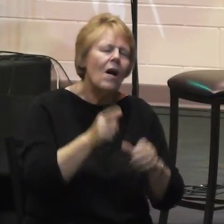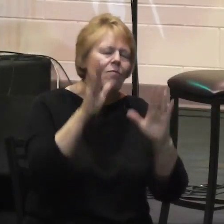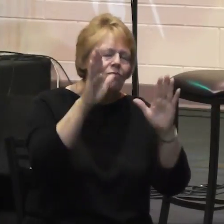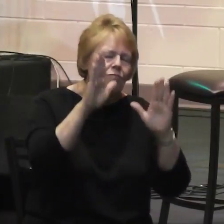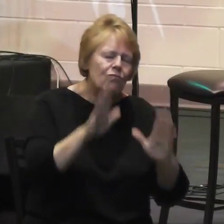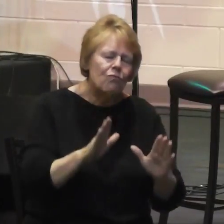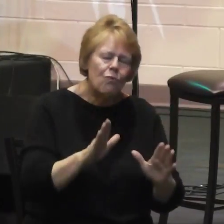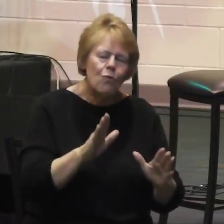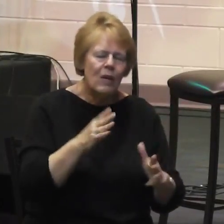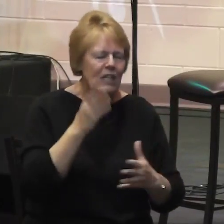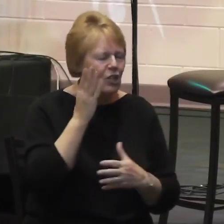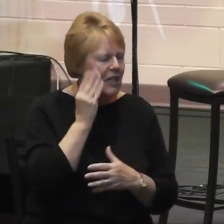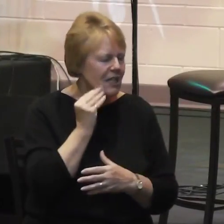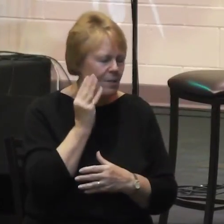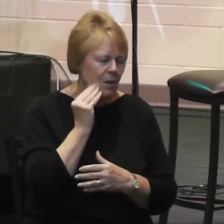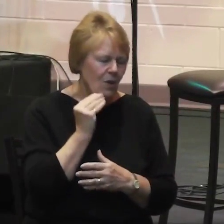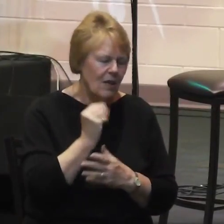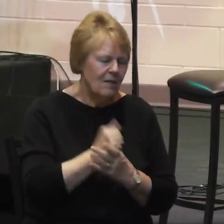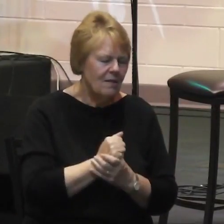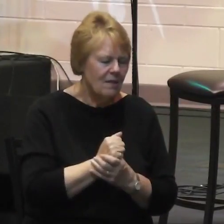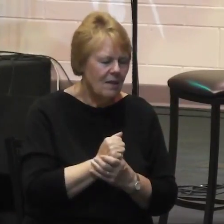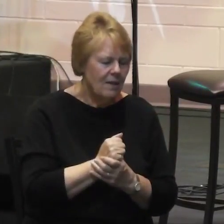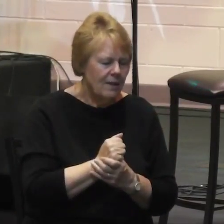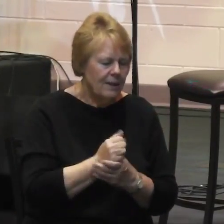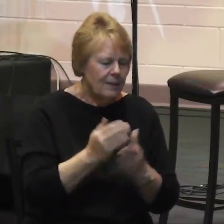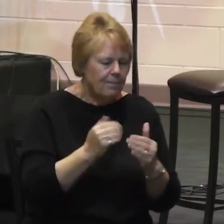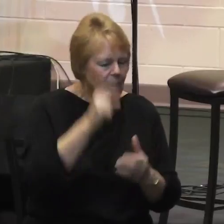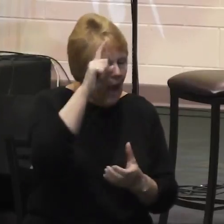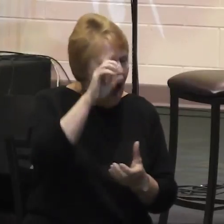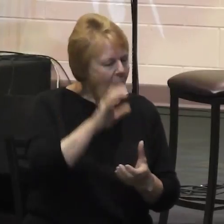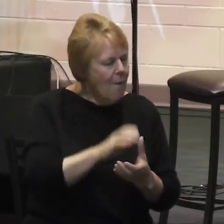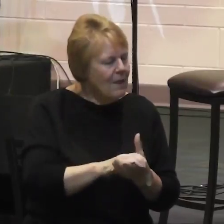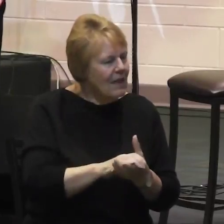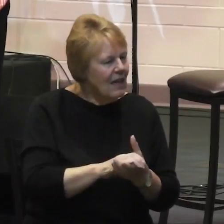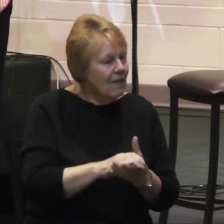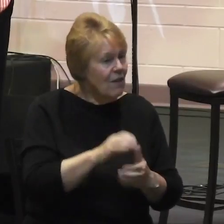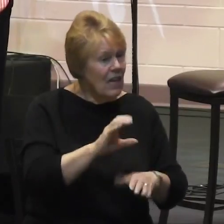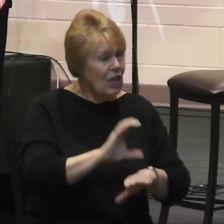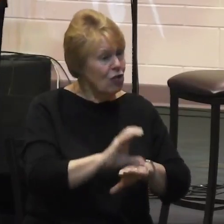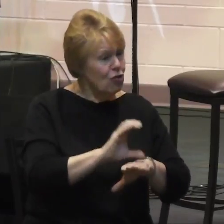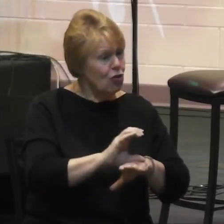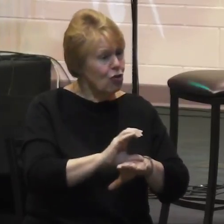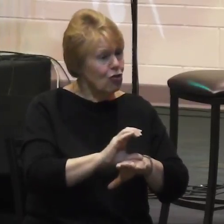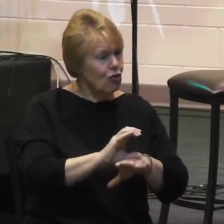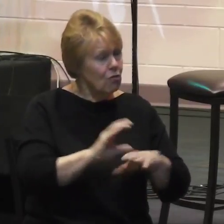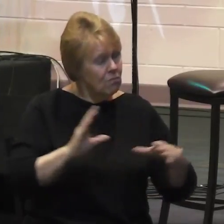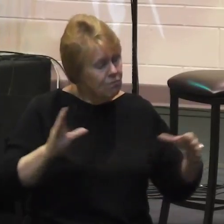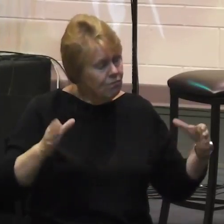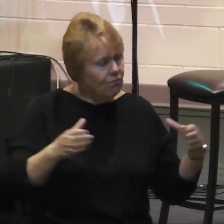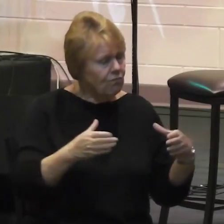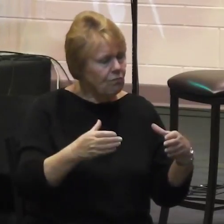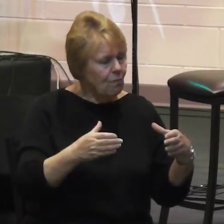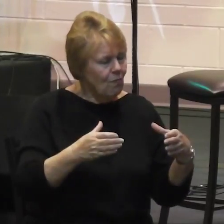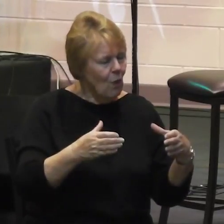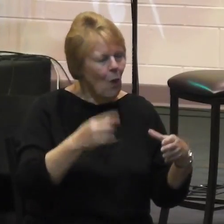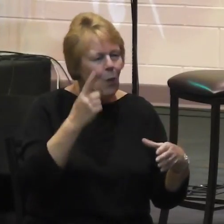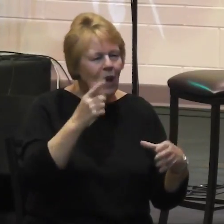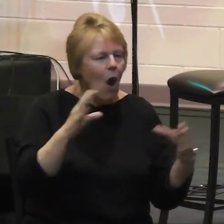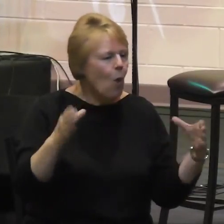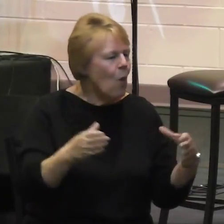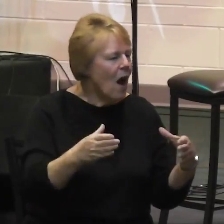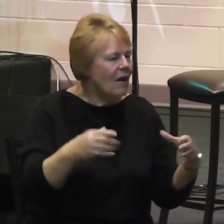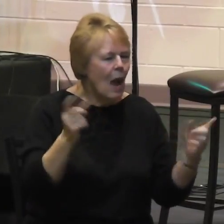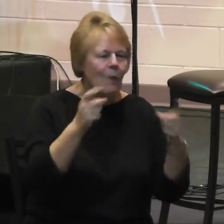I believe then that the church, while it is one, ought to celebrate the diversity